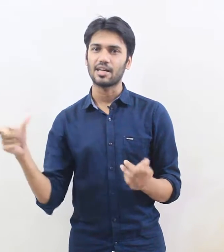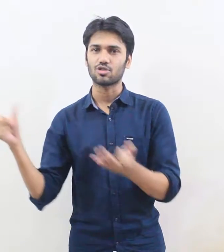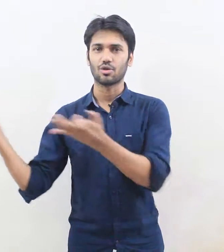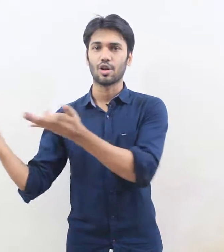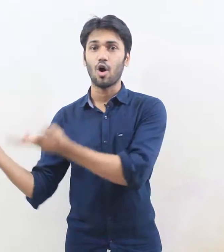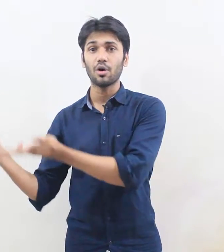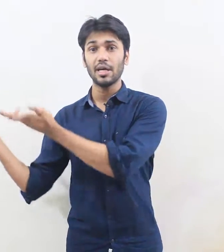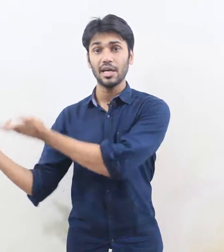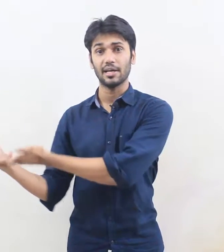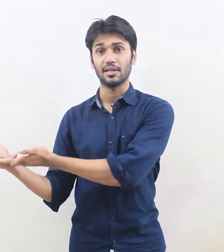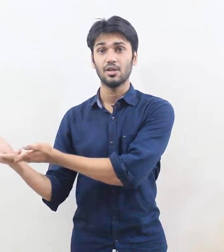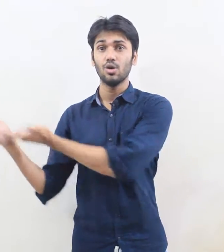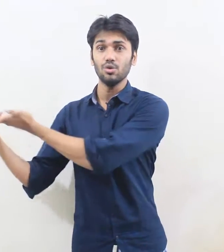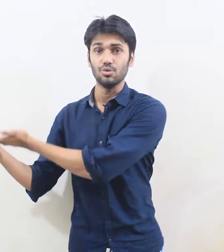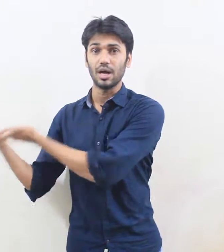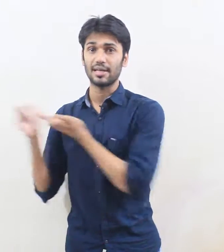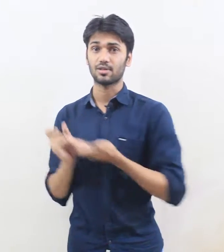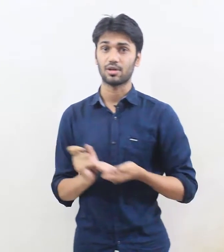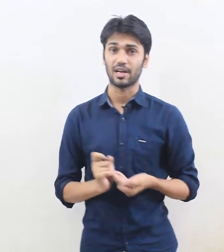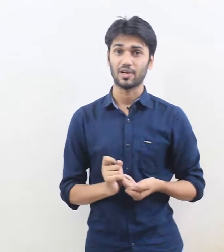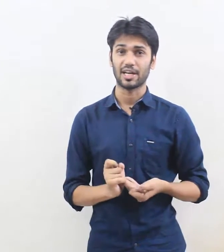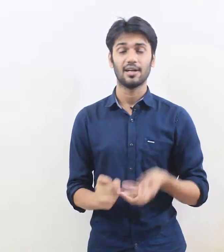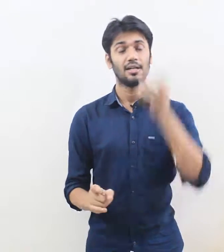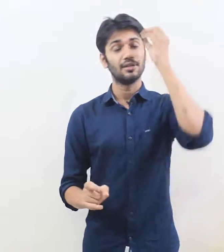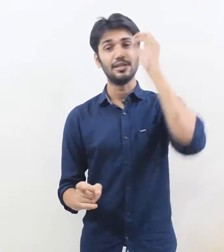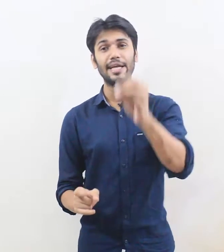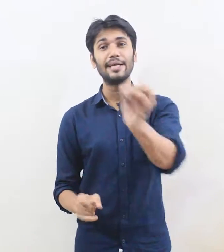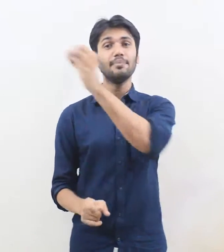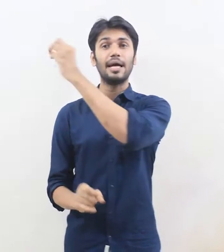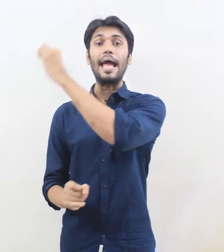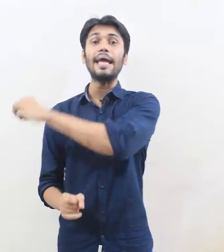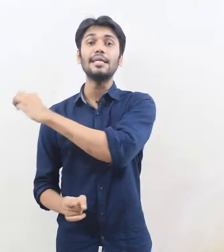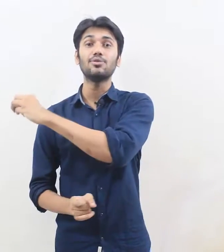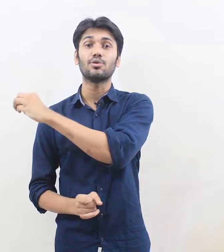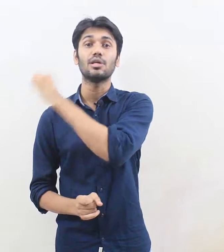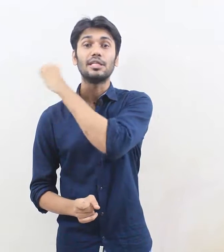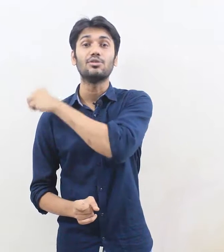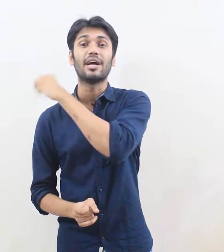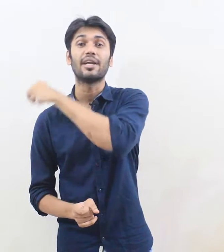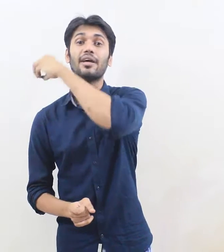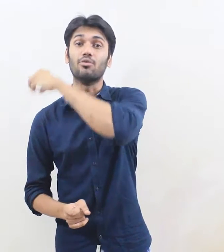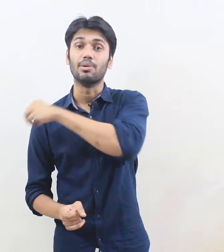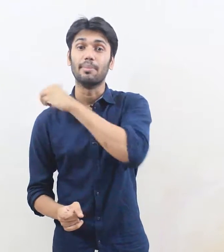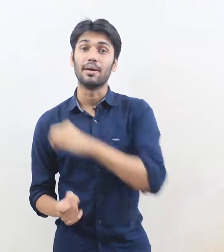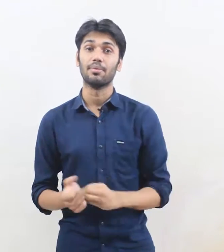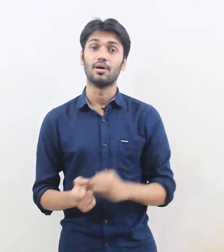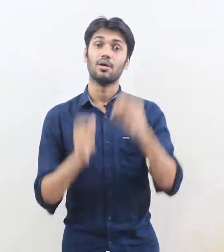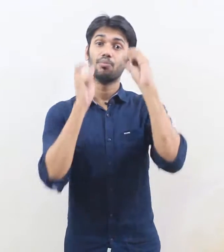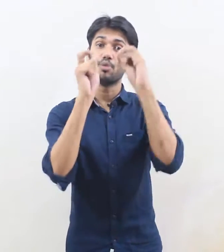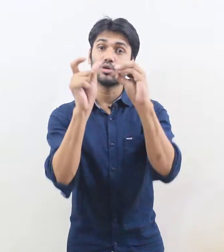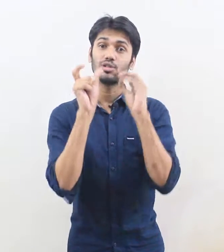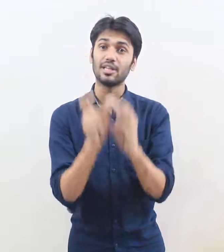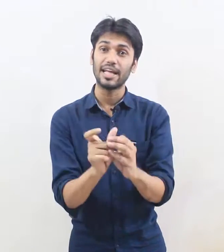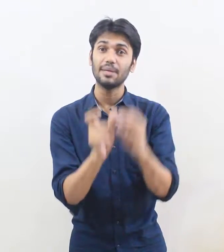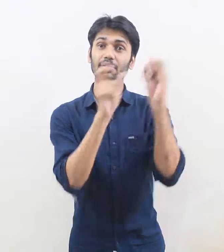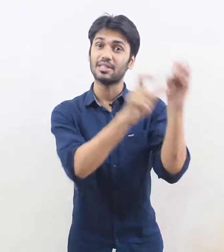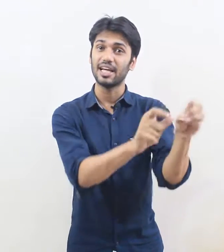has long hair who has got a long hair name anyone you can remember put the name